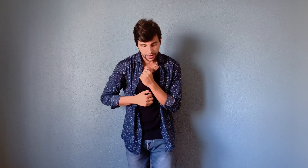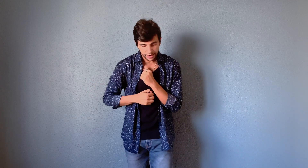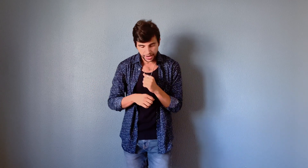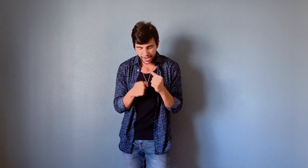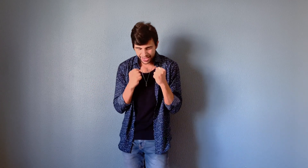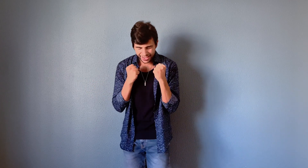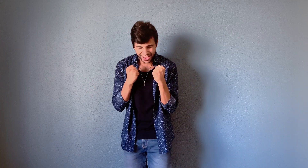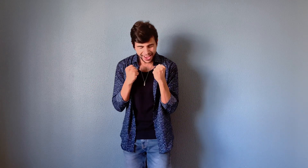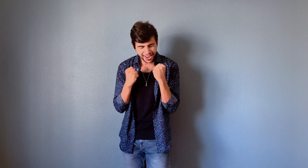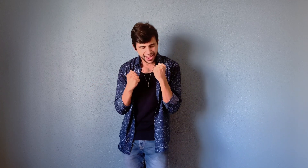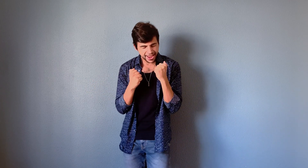Yes,